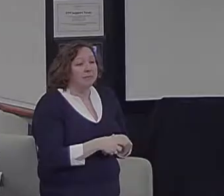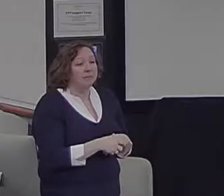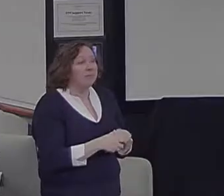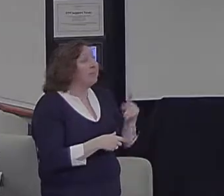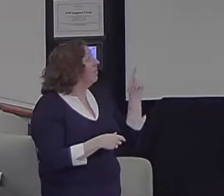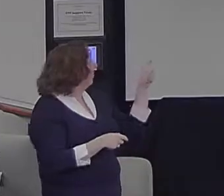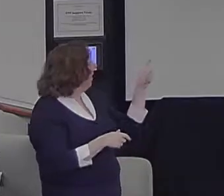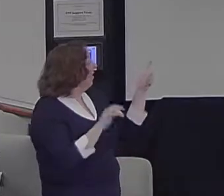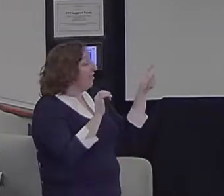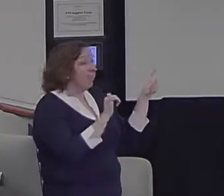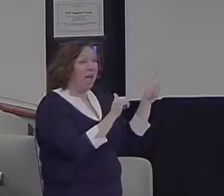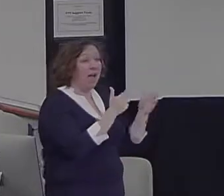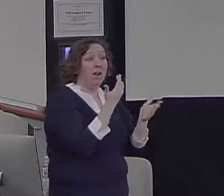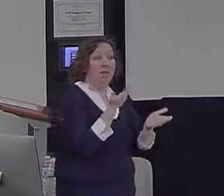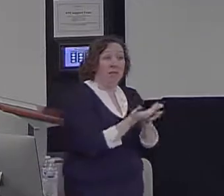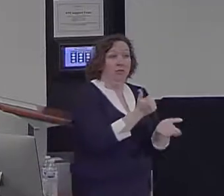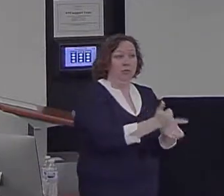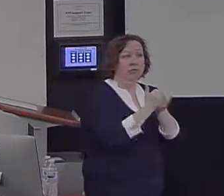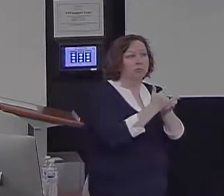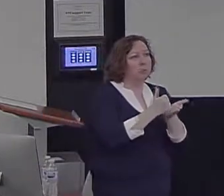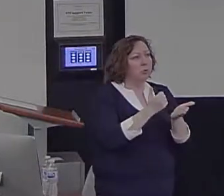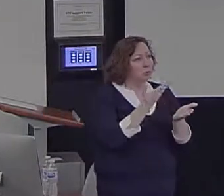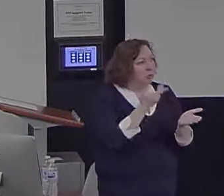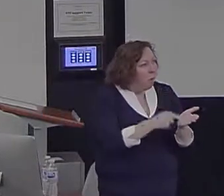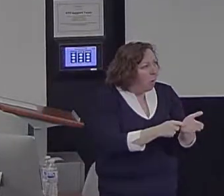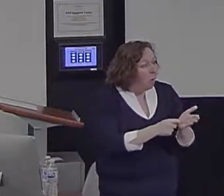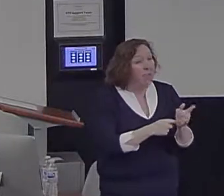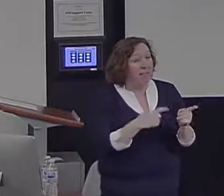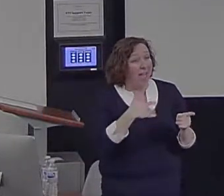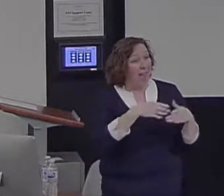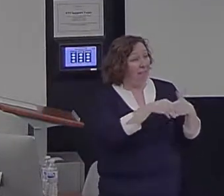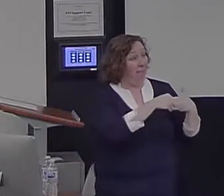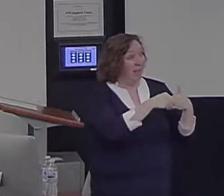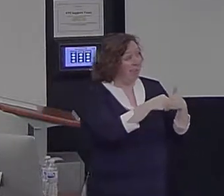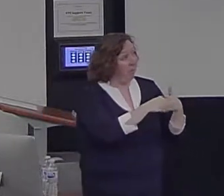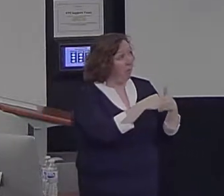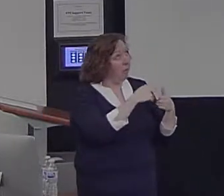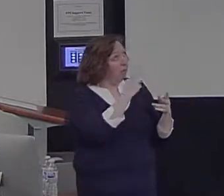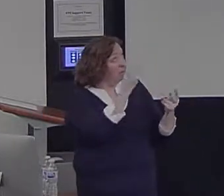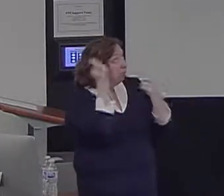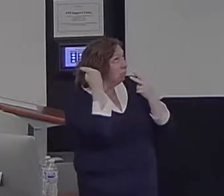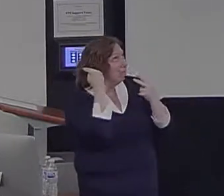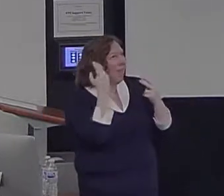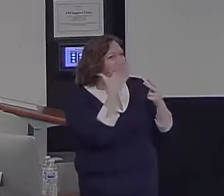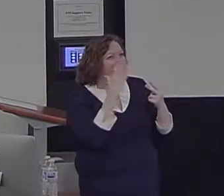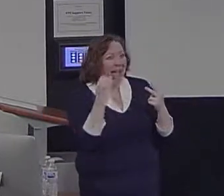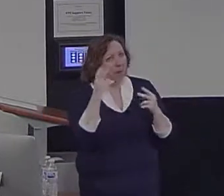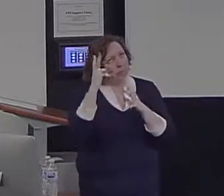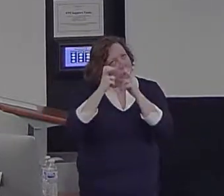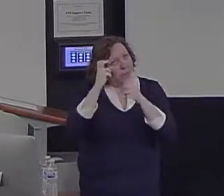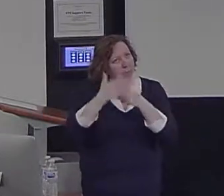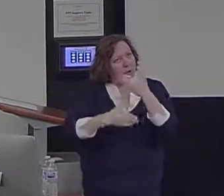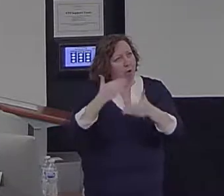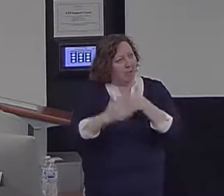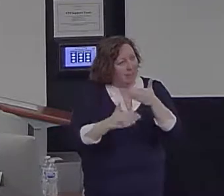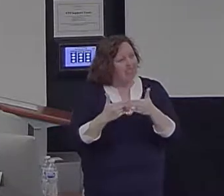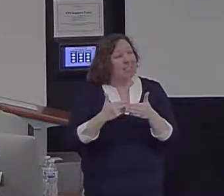and retrieval processes that are characteristic of episodic memories and memory errors that result from